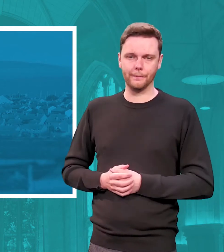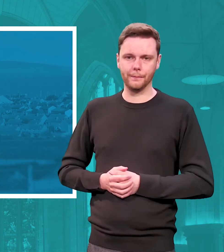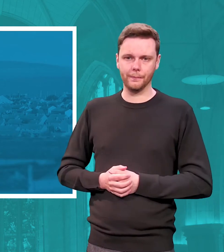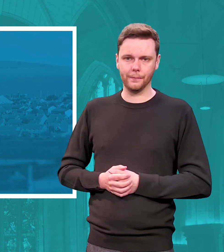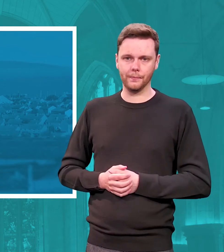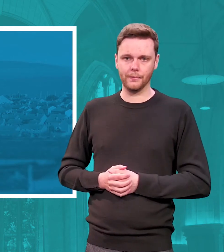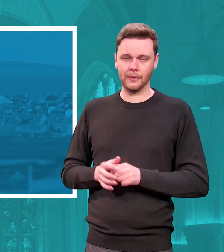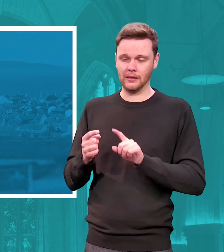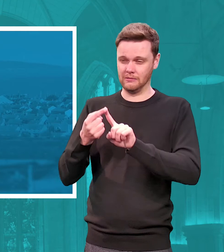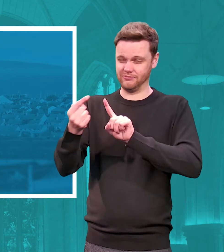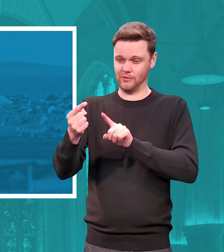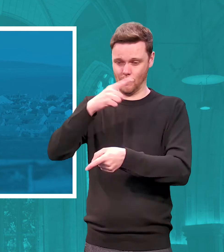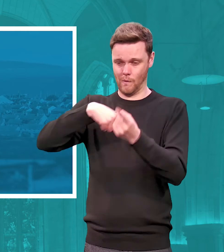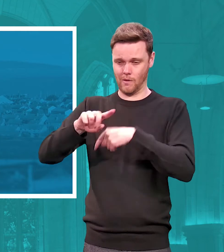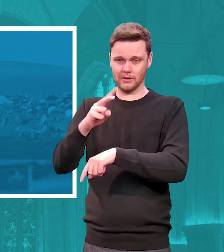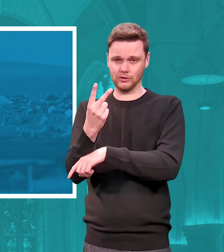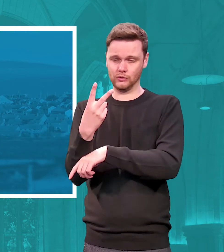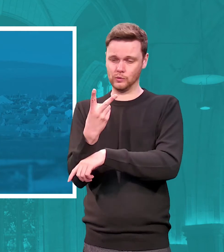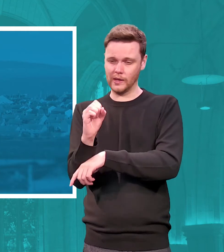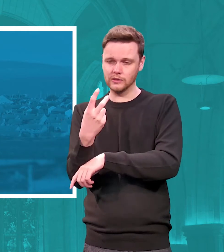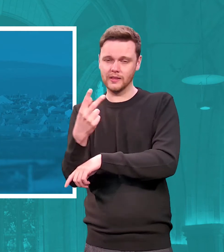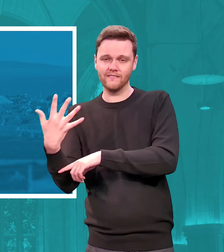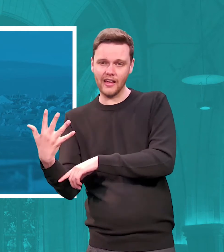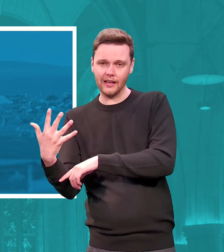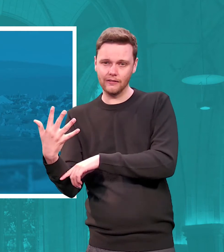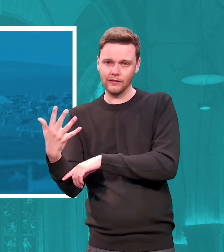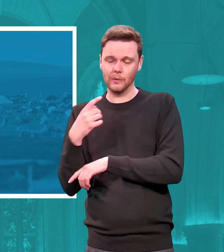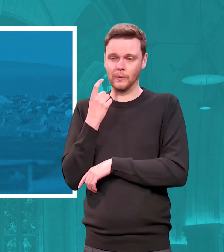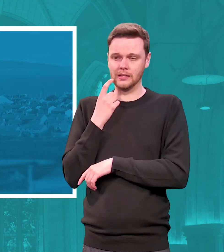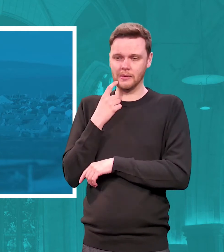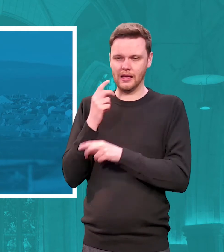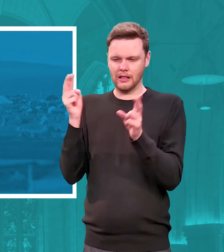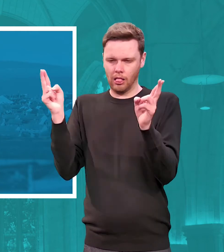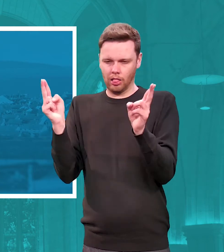2025 a leaner more nimble structure